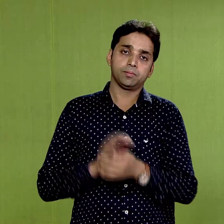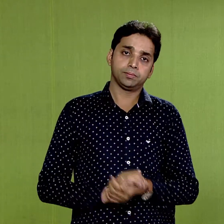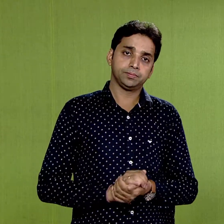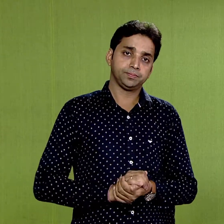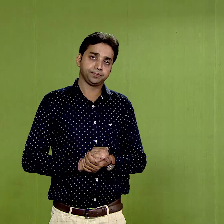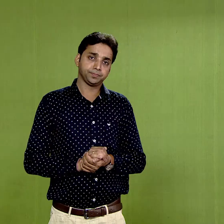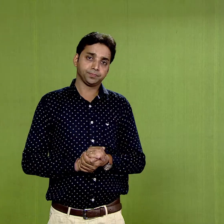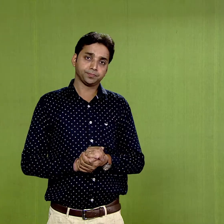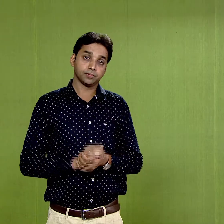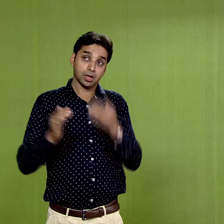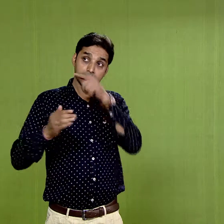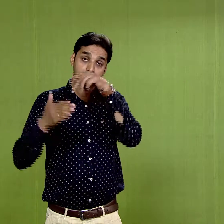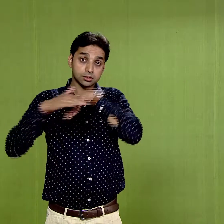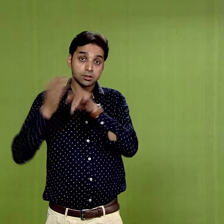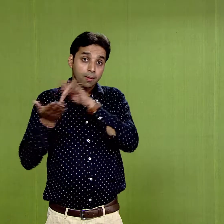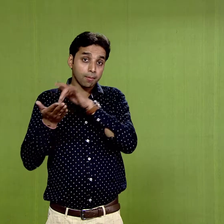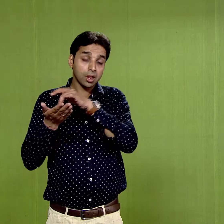This place is in Tamil Nadu.